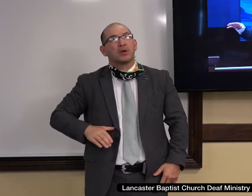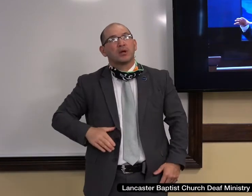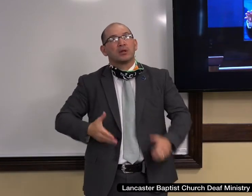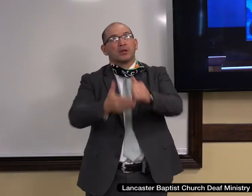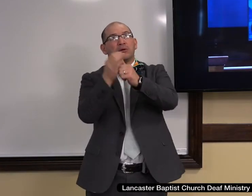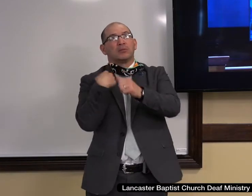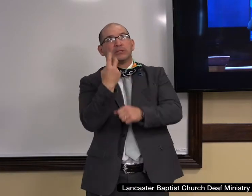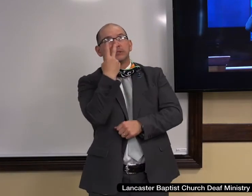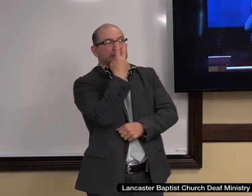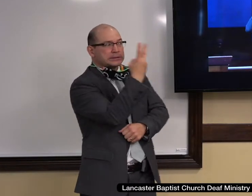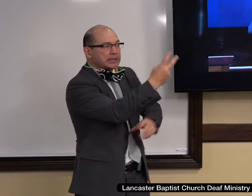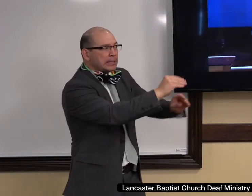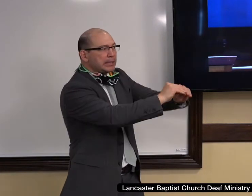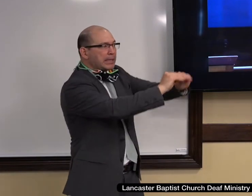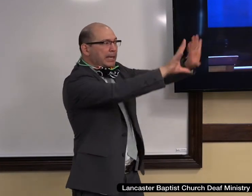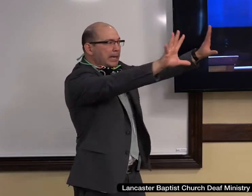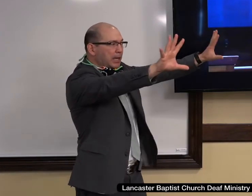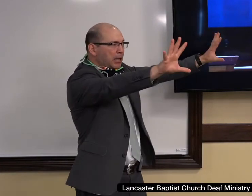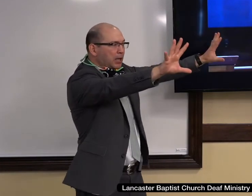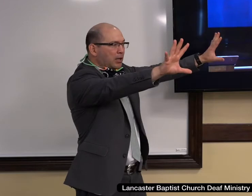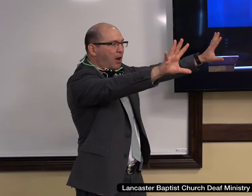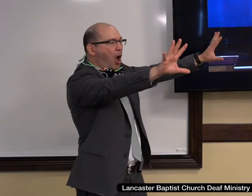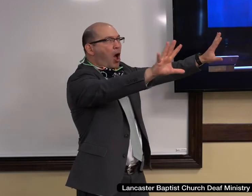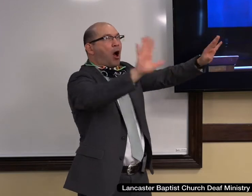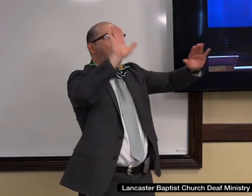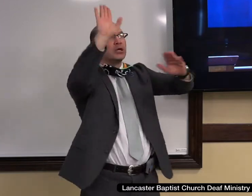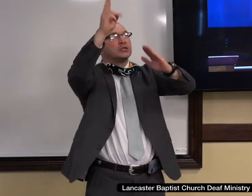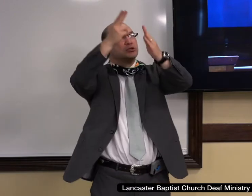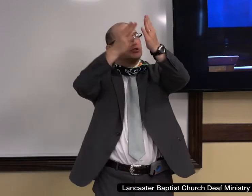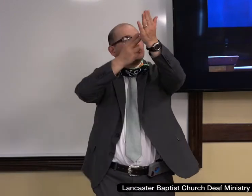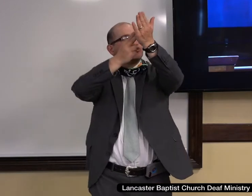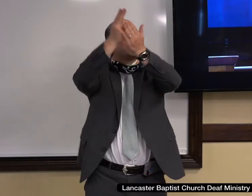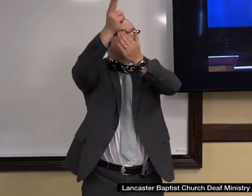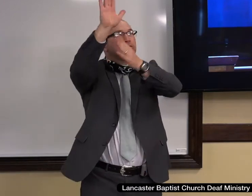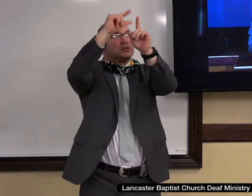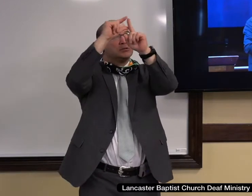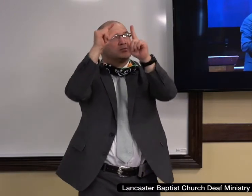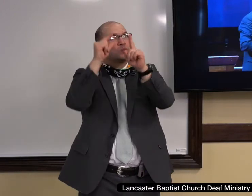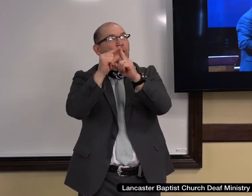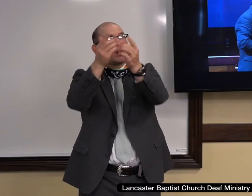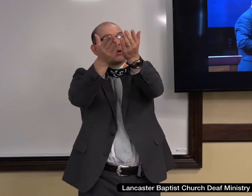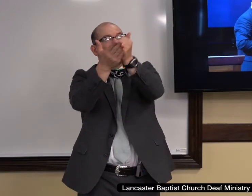should view our lives through the lens of God's word. That's how to view our life.